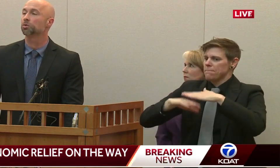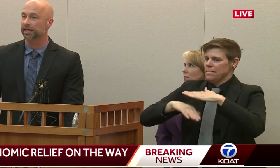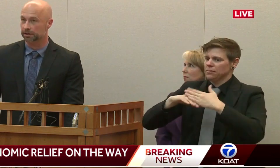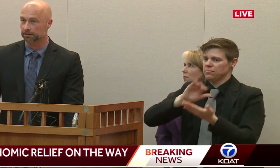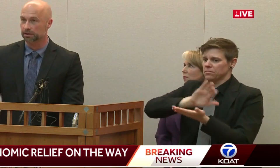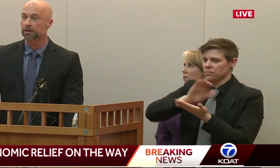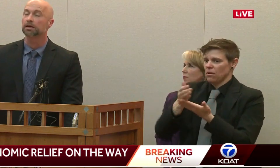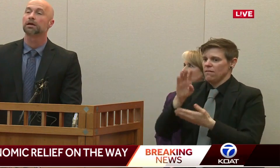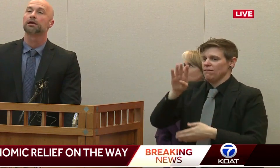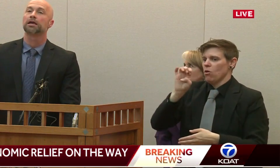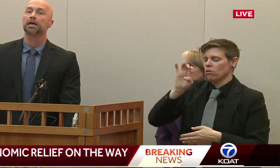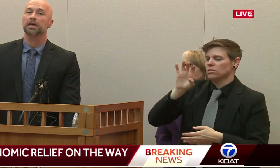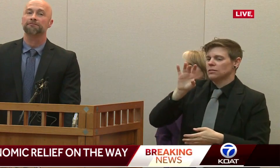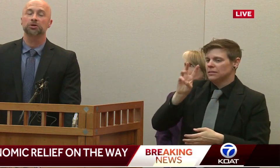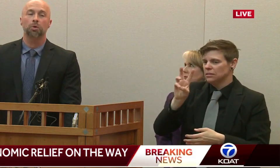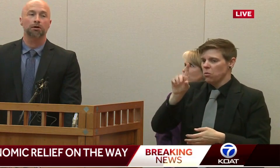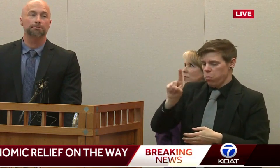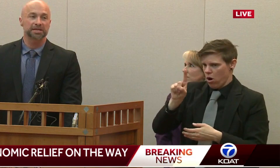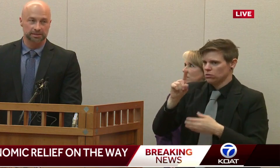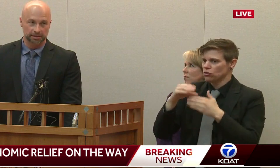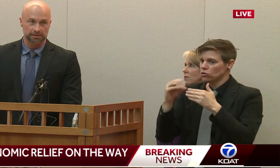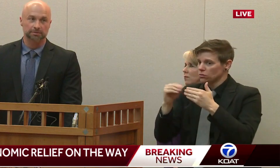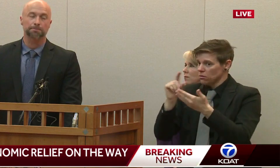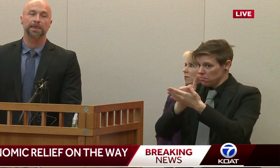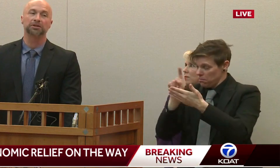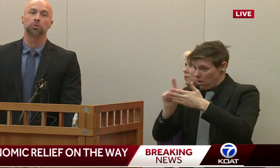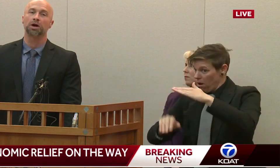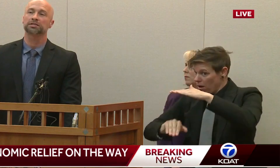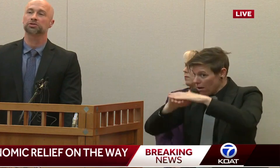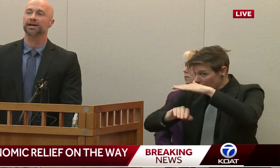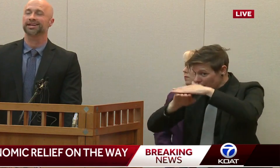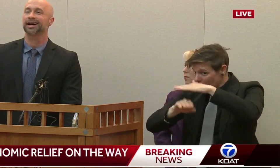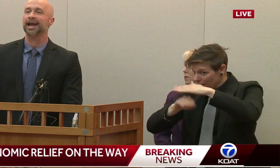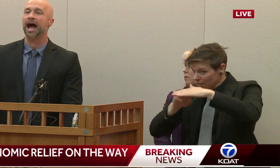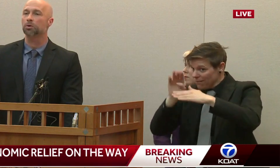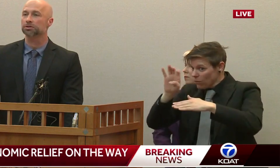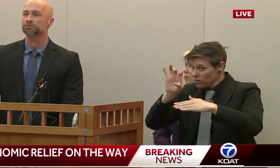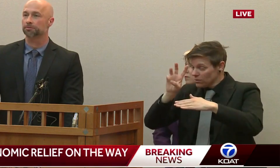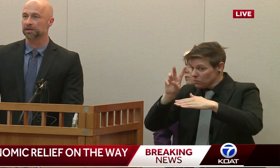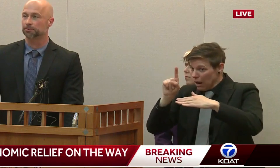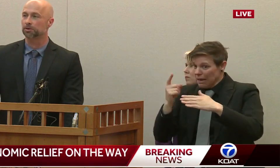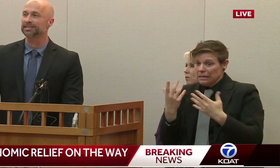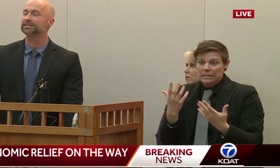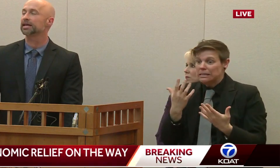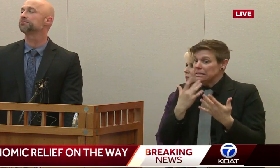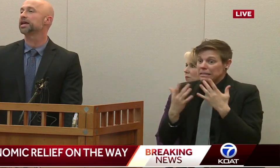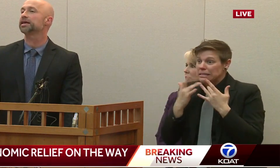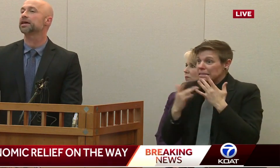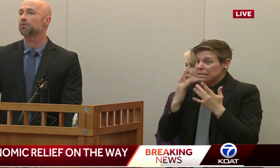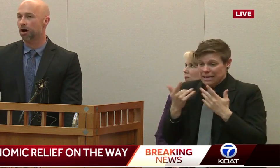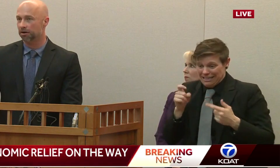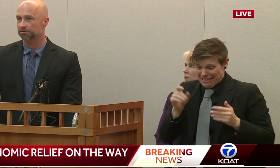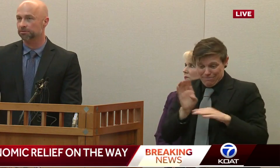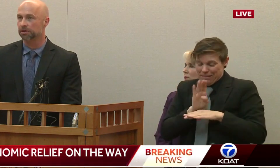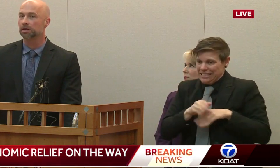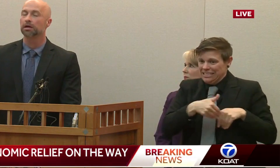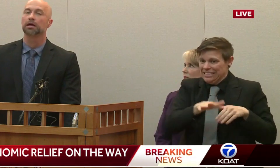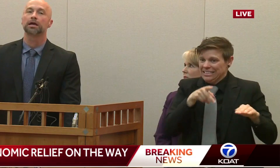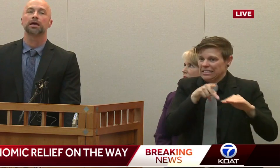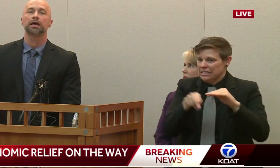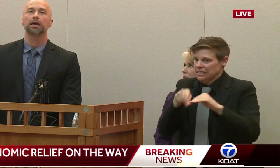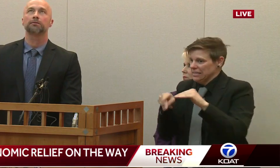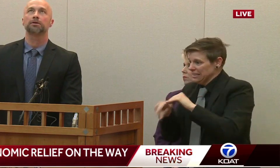a week. If you are a business and you want to try to cut hours for people instead of laying them off,